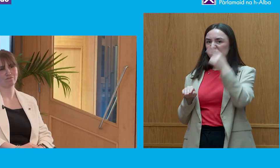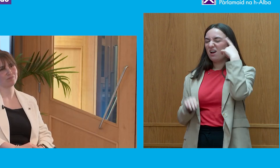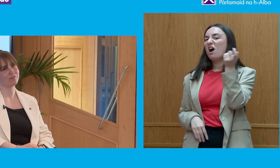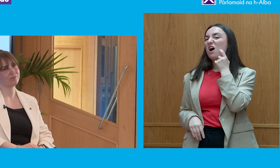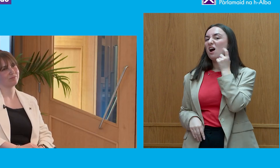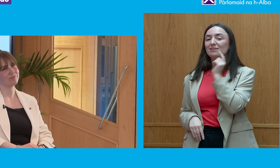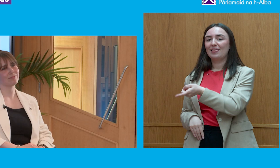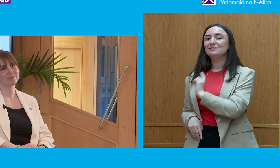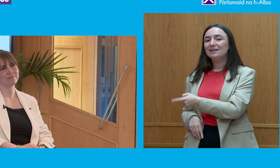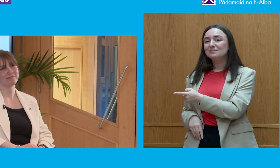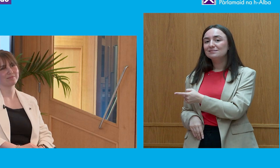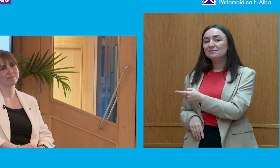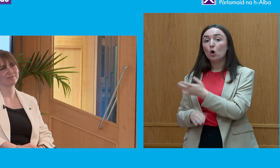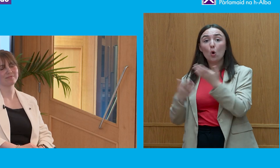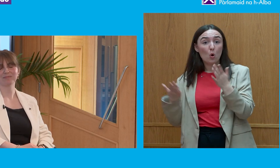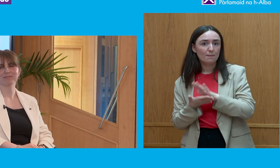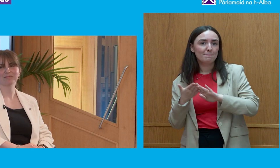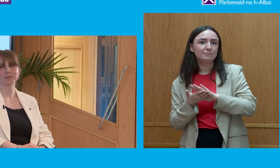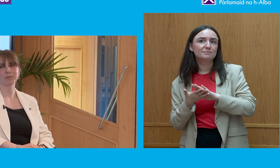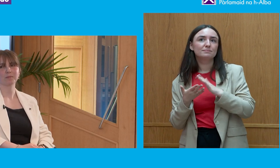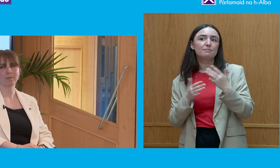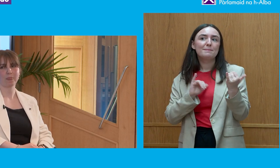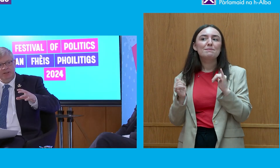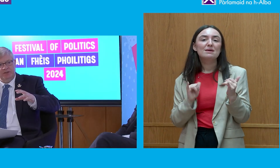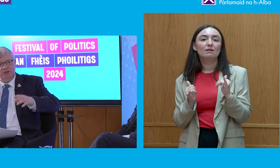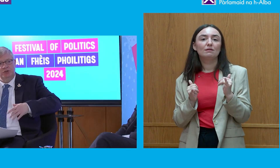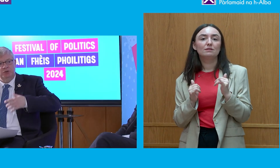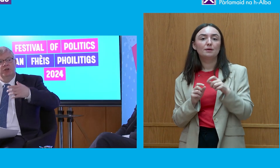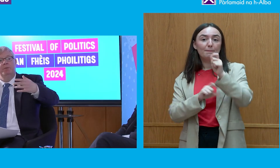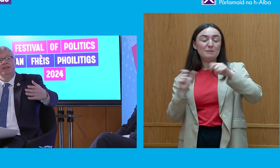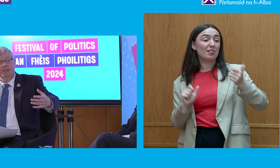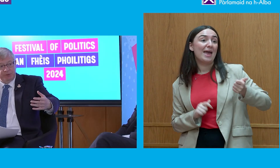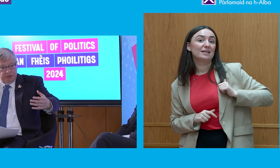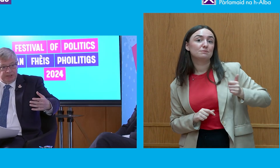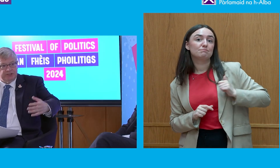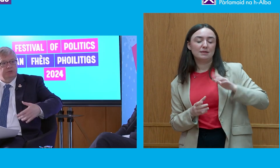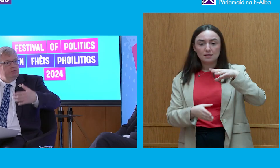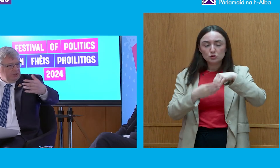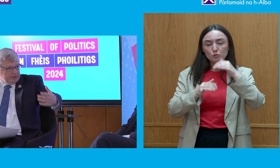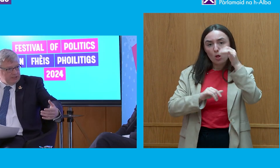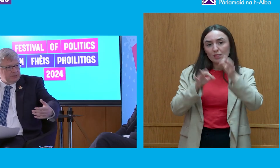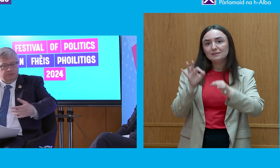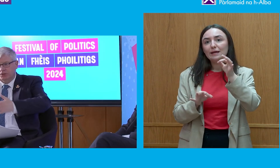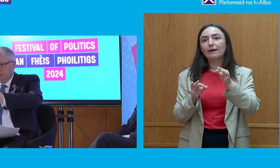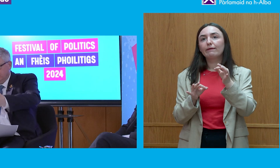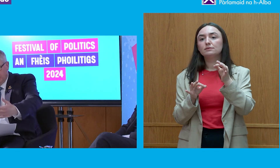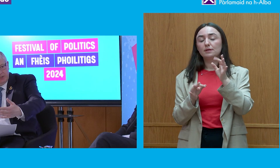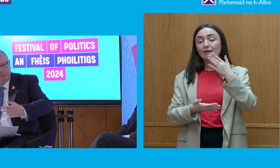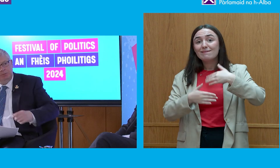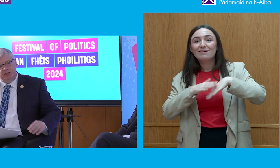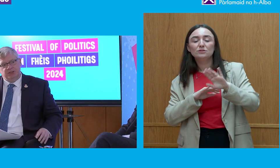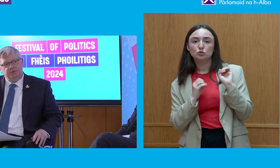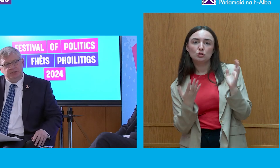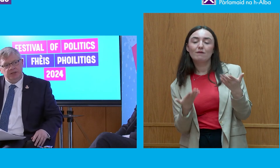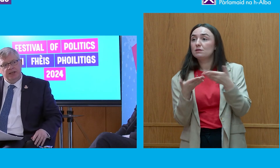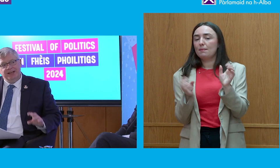you think that perhaps actually the level of expectation of individuals who come into politics, who come into the civil service, who come